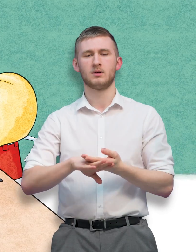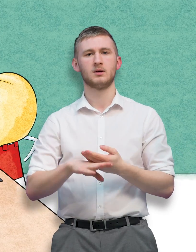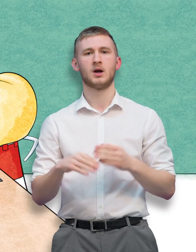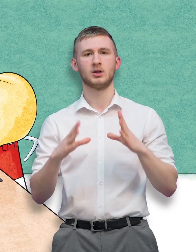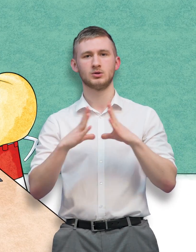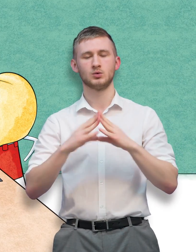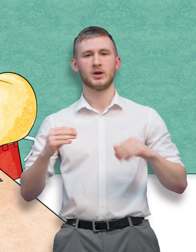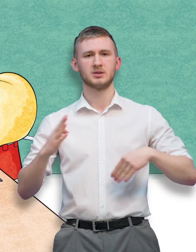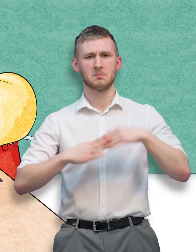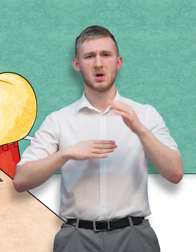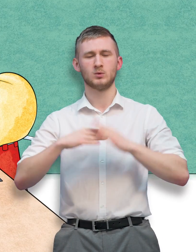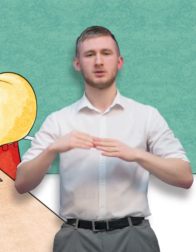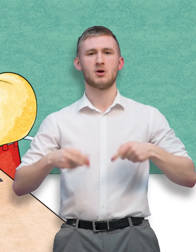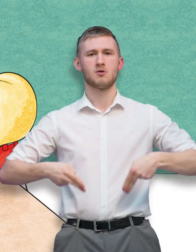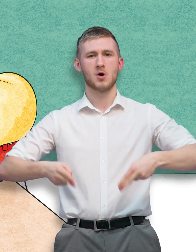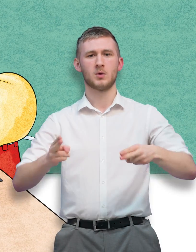the twins built her some just in time